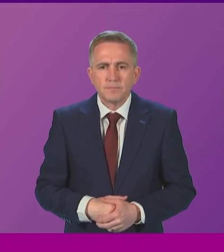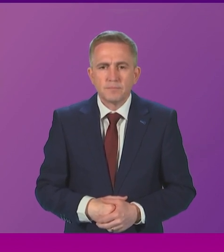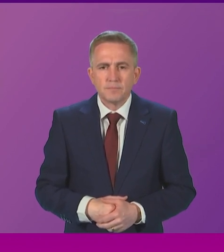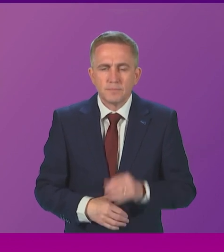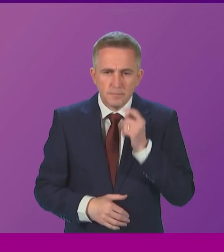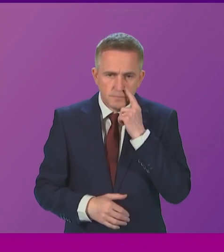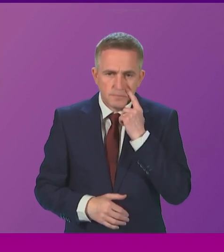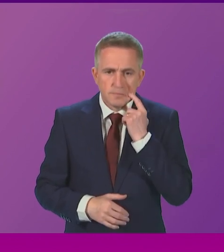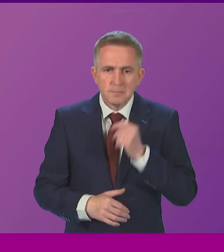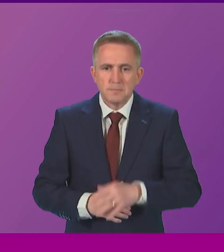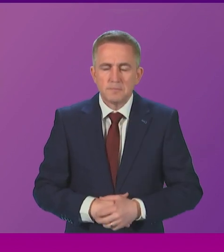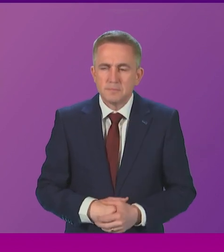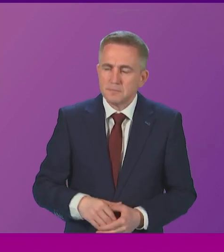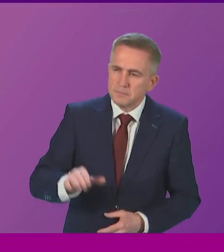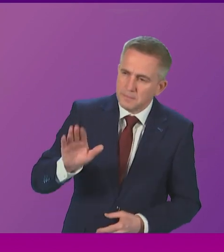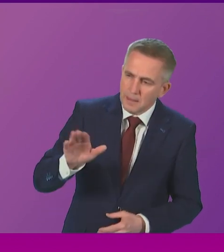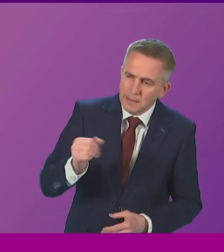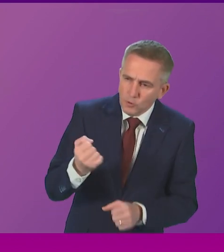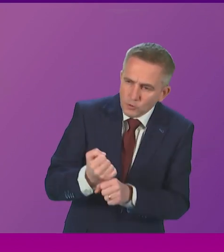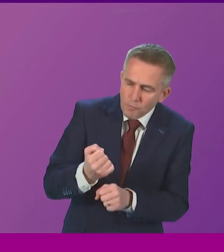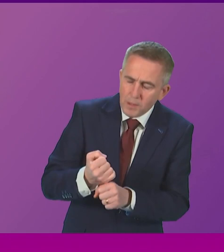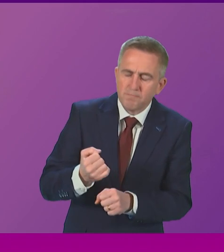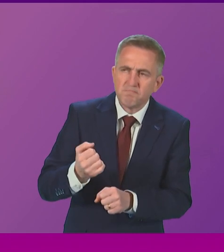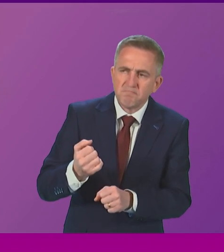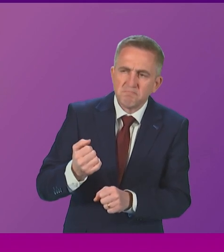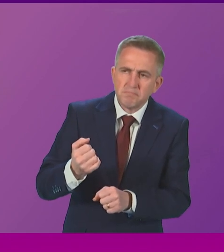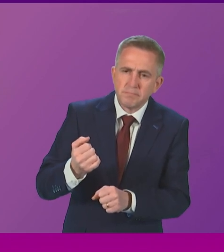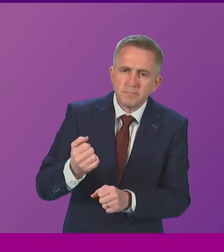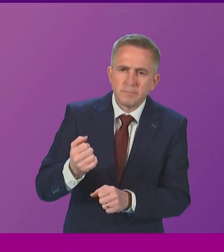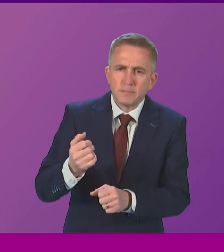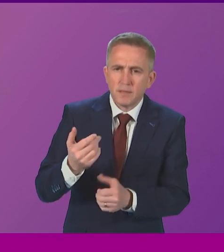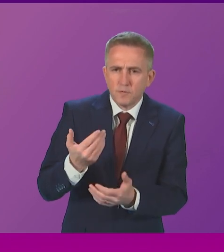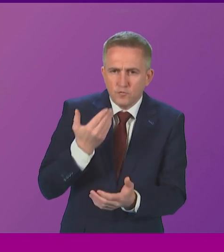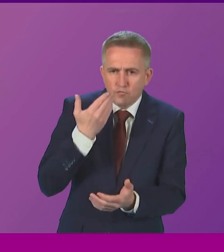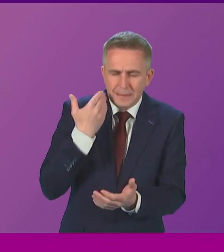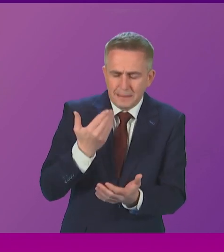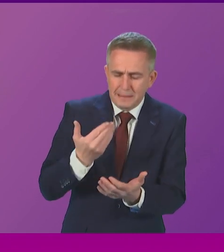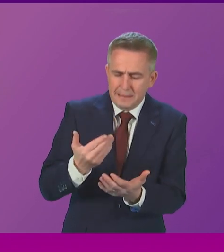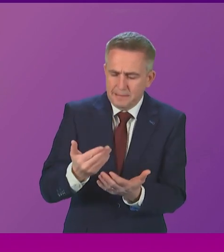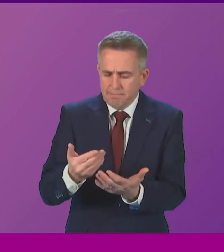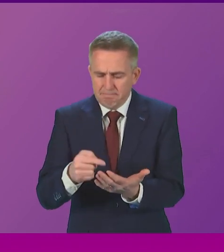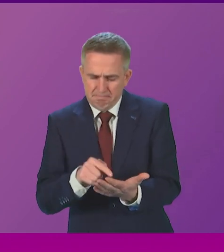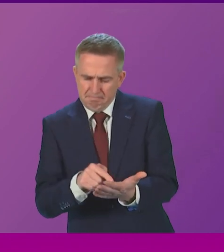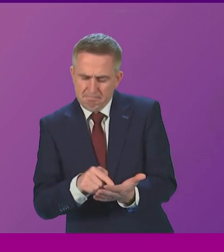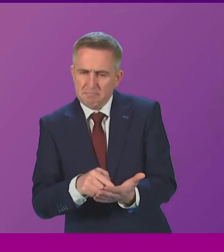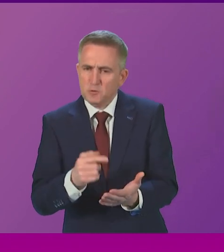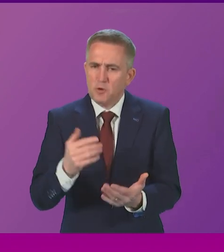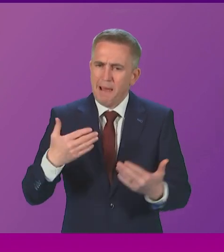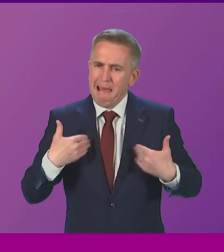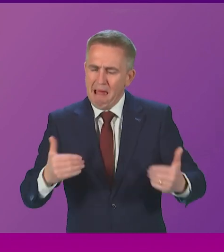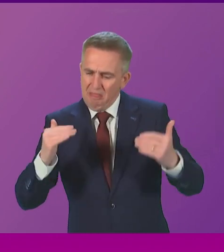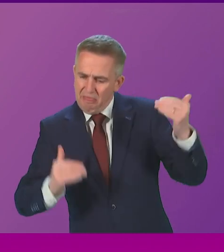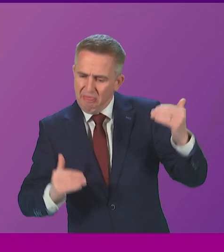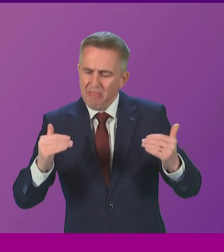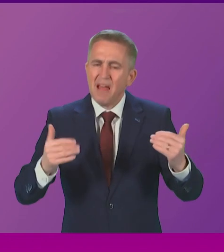To ask the Scottish Government what action it is taking in response to recent reported analysis by Health Equals which shows that